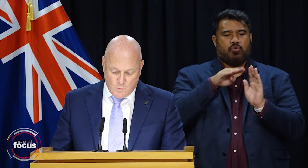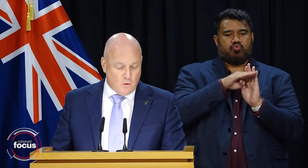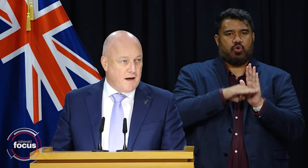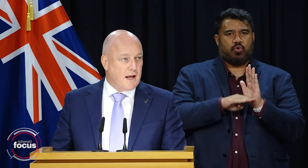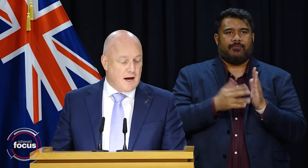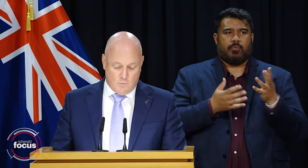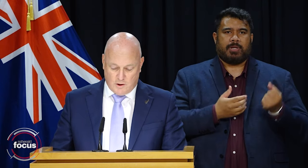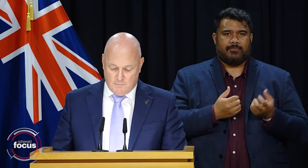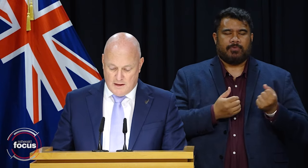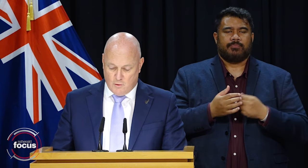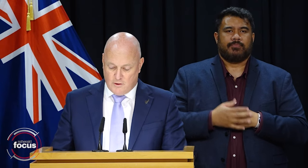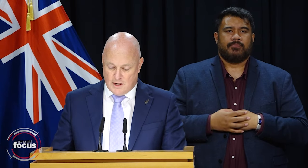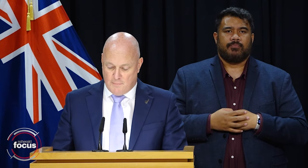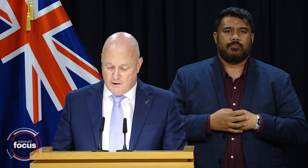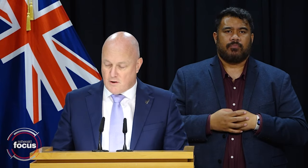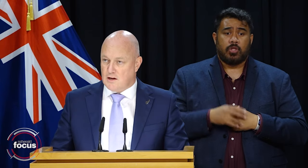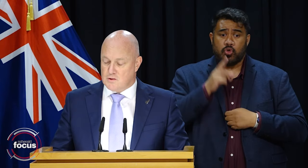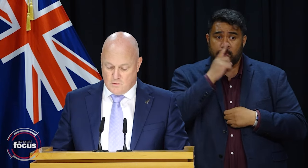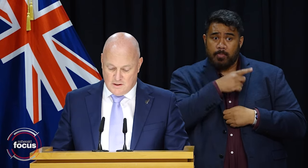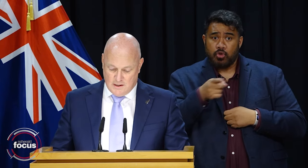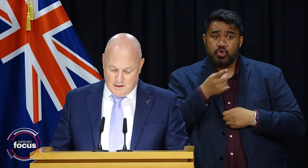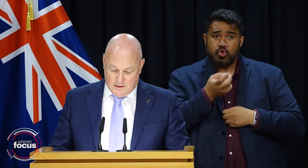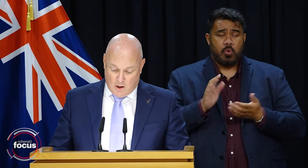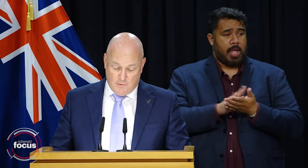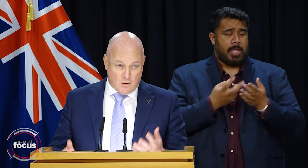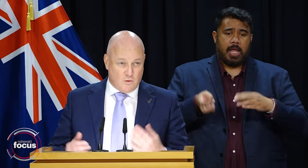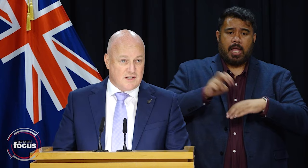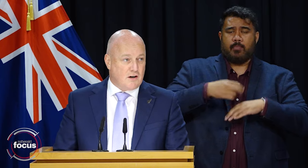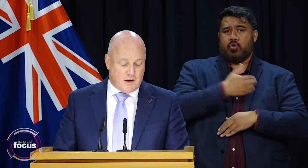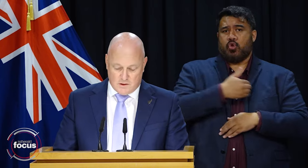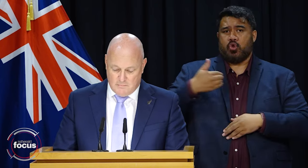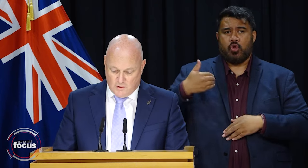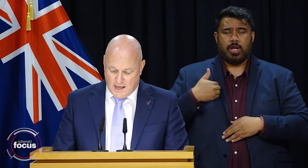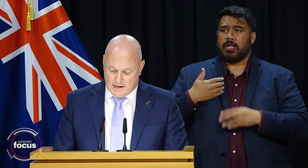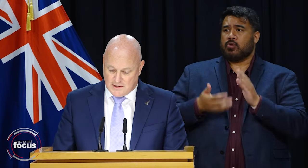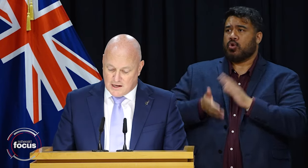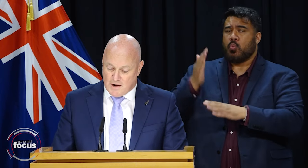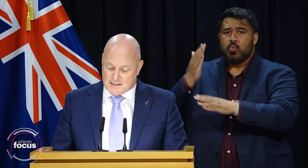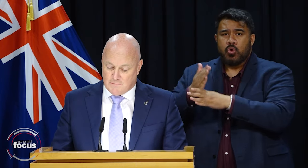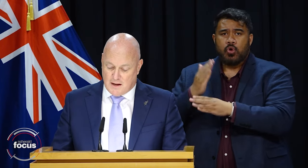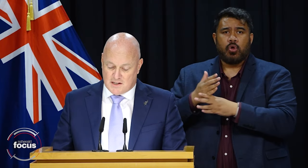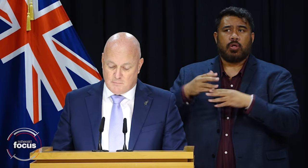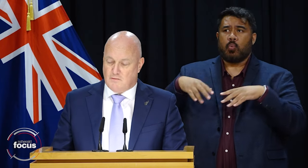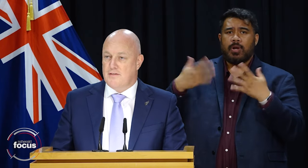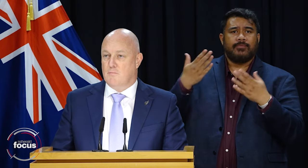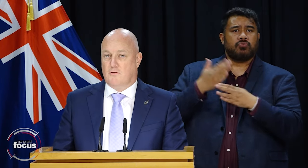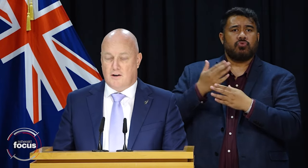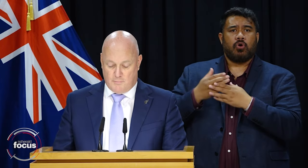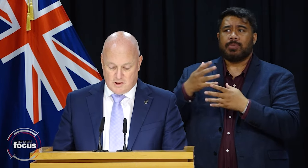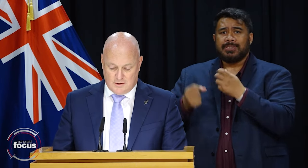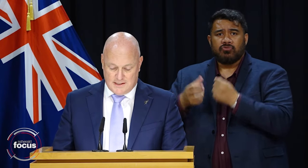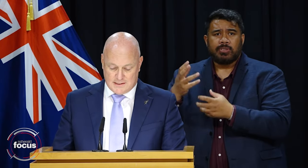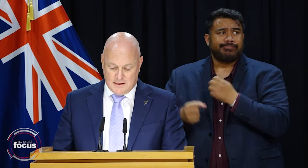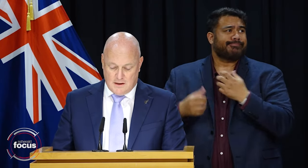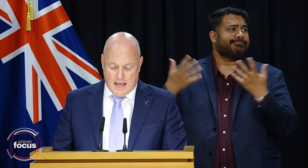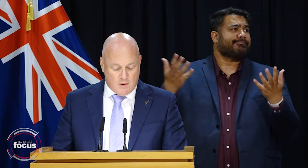We will back hard-working people who get up at the crack of dawn to open a corner dairy or to milk cows so they can raise their families and provide them with greater